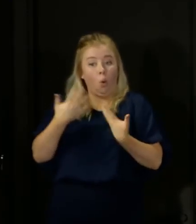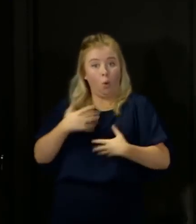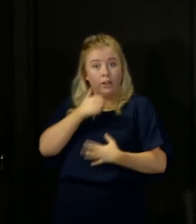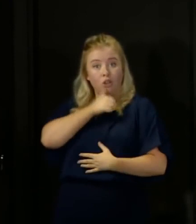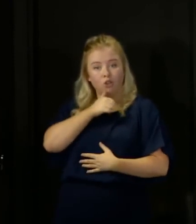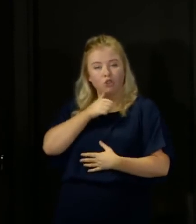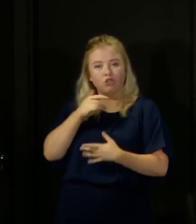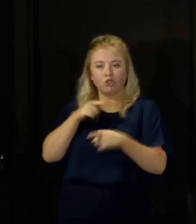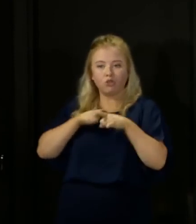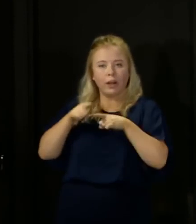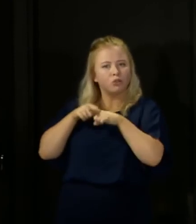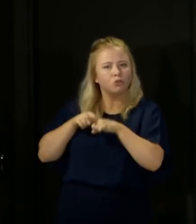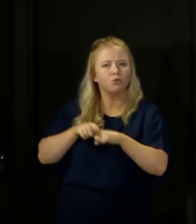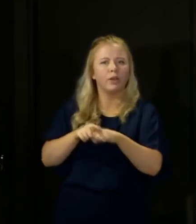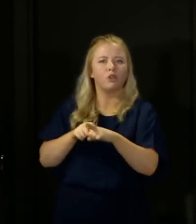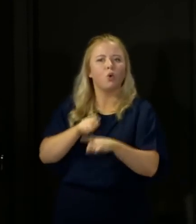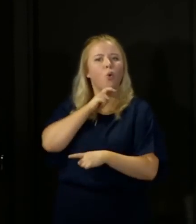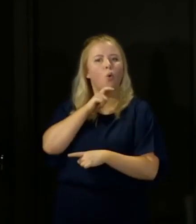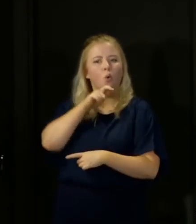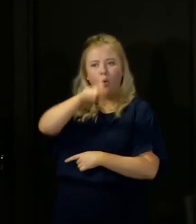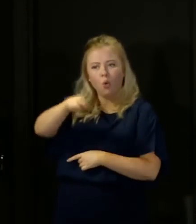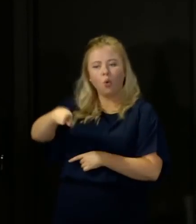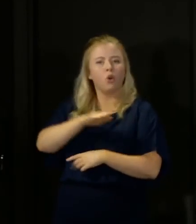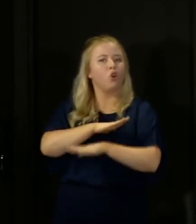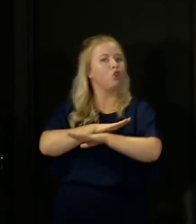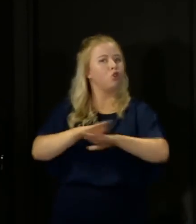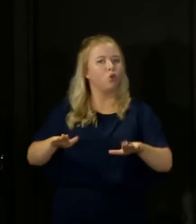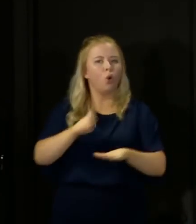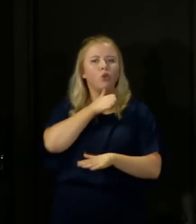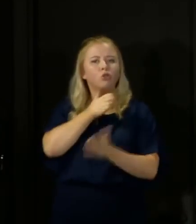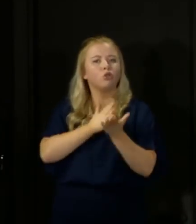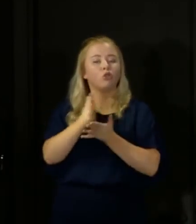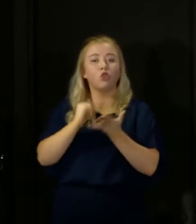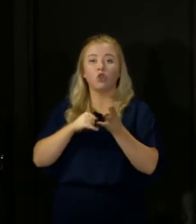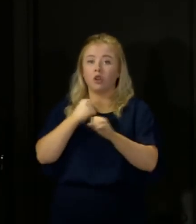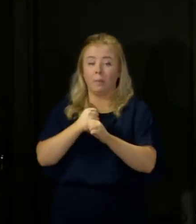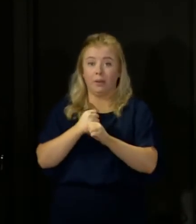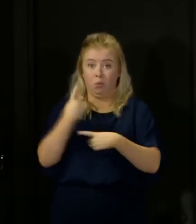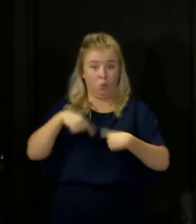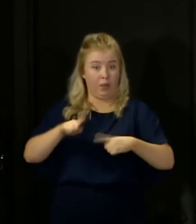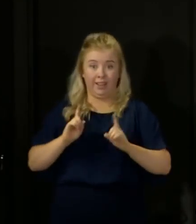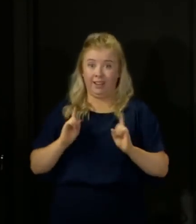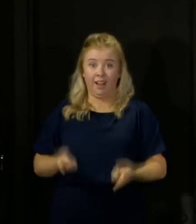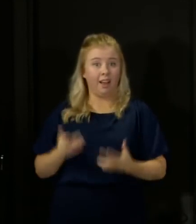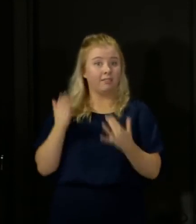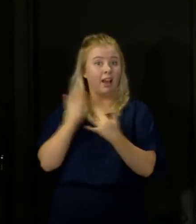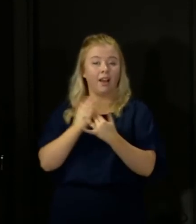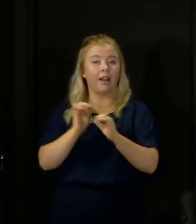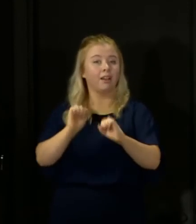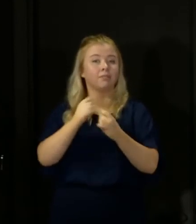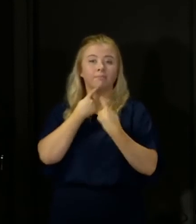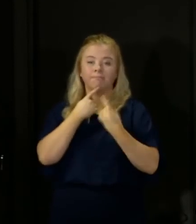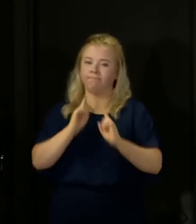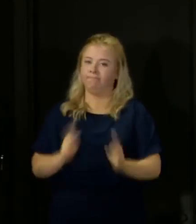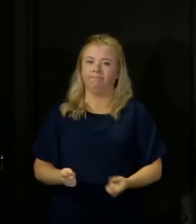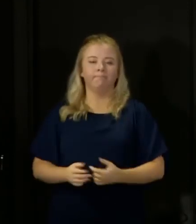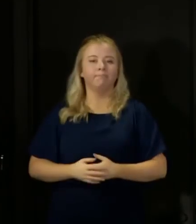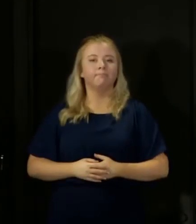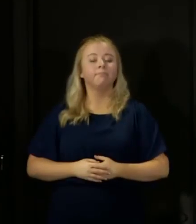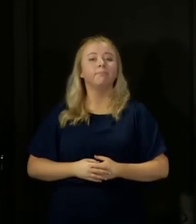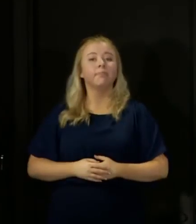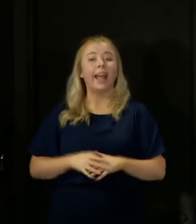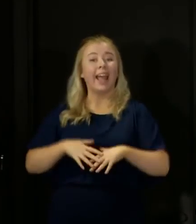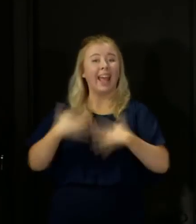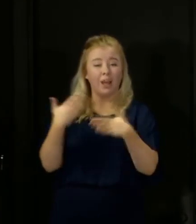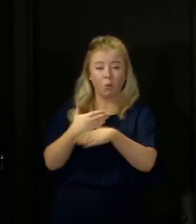contacts. Let me be very clear, it will not be used by the Scottish Government. Indeed, we won't have access to the information. All of the work of